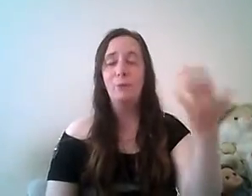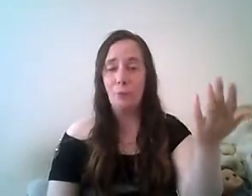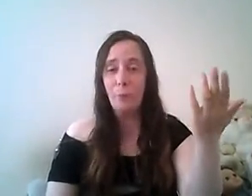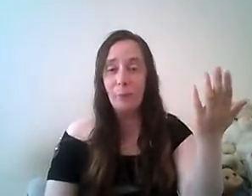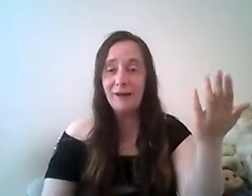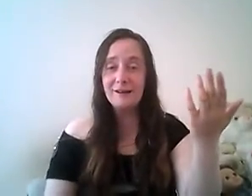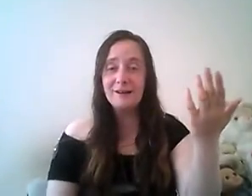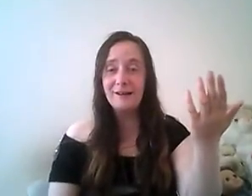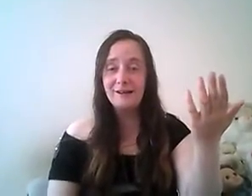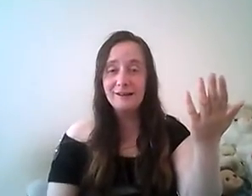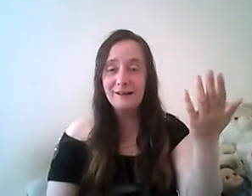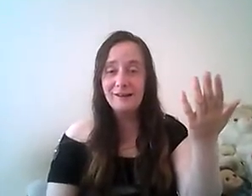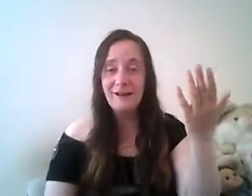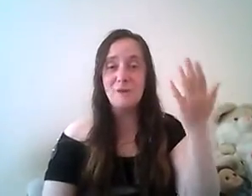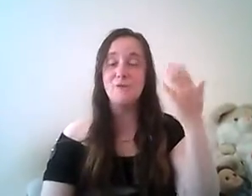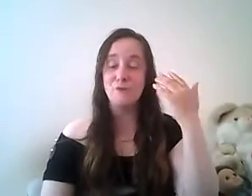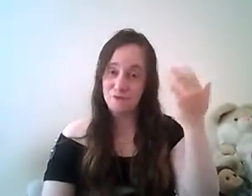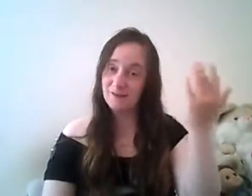what really